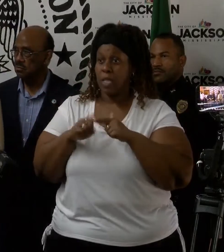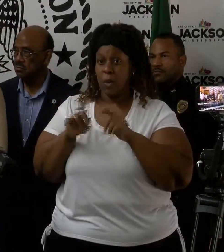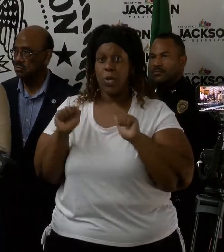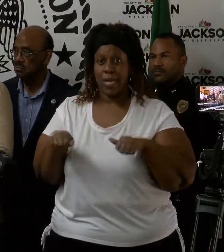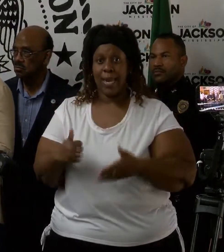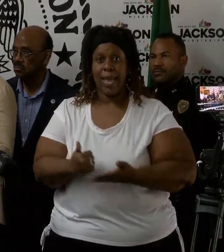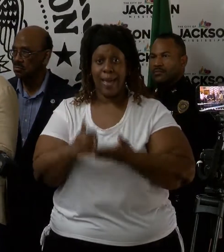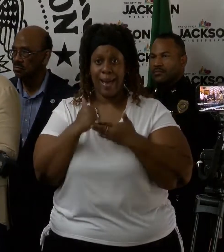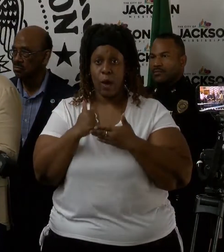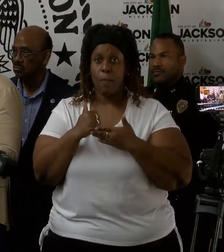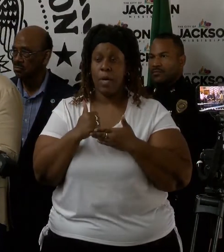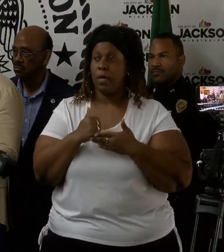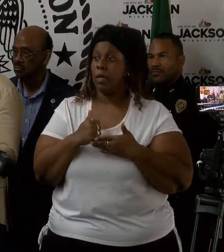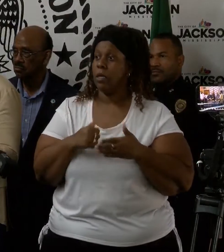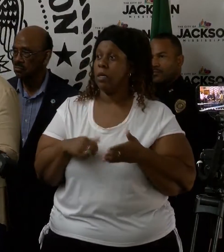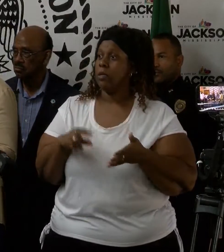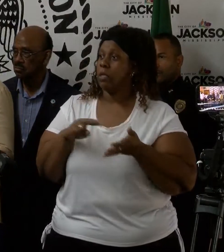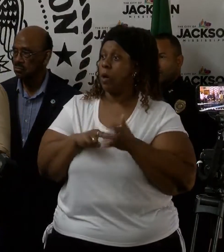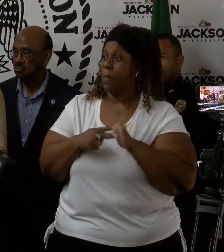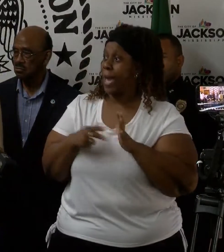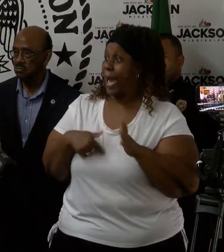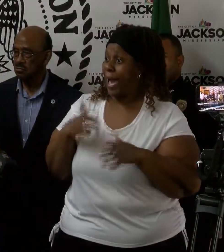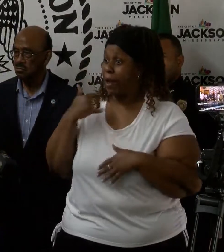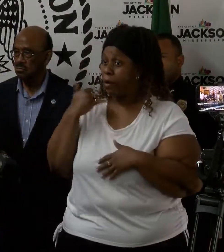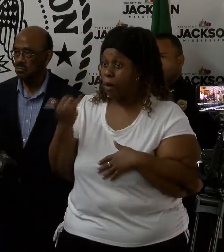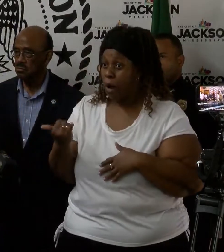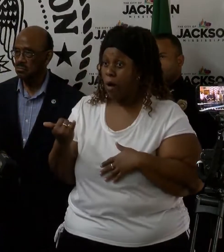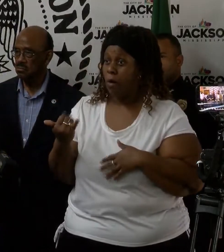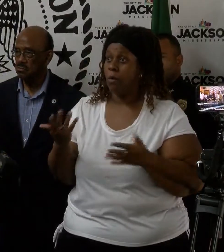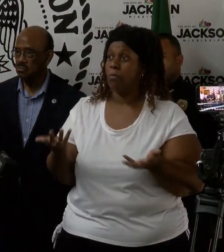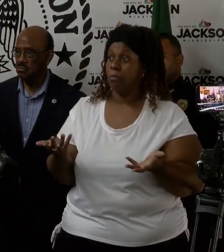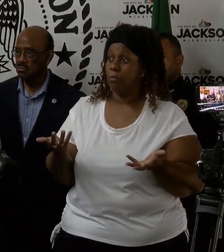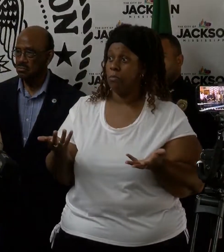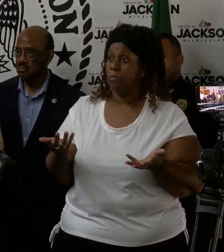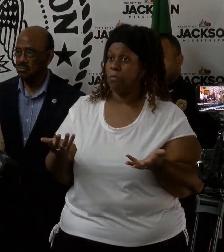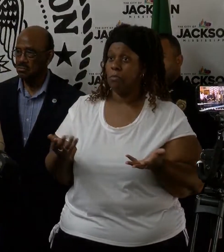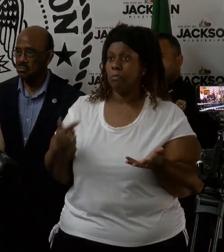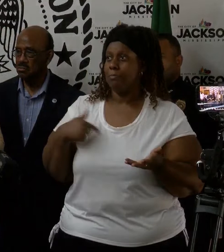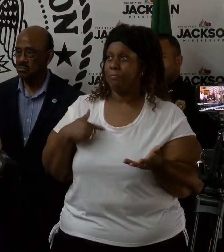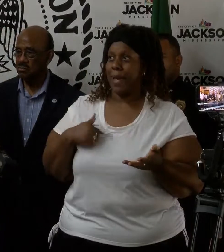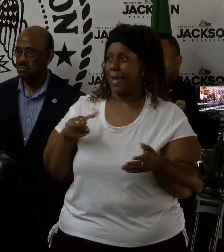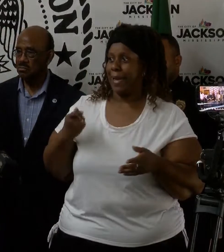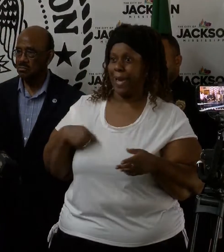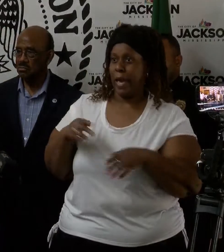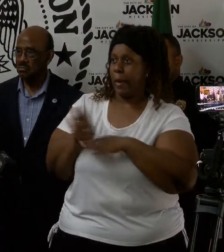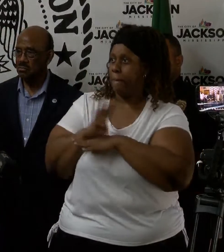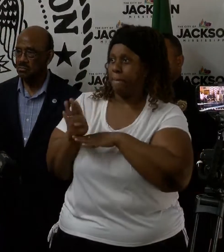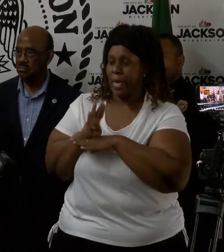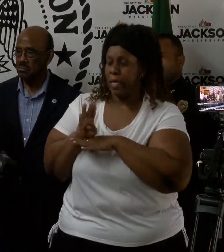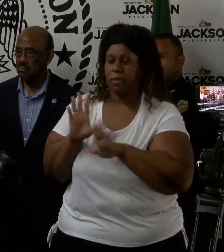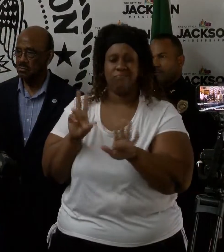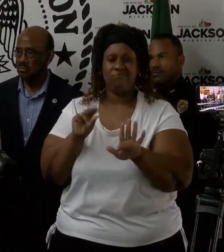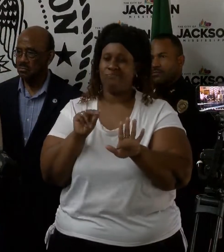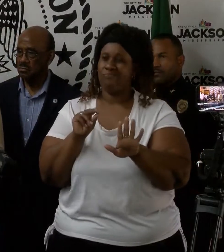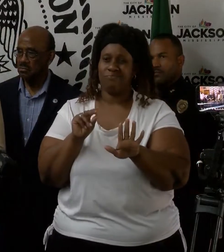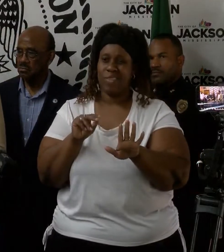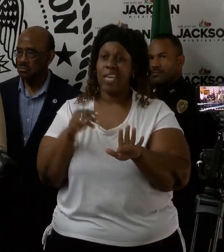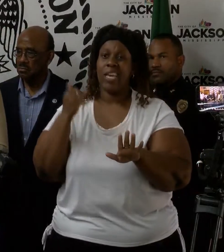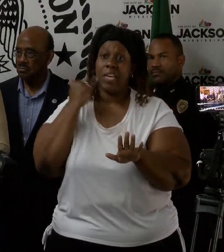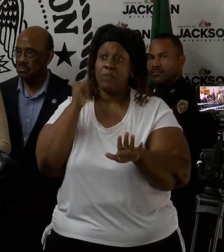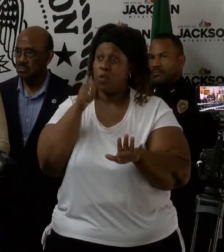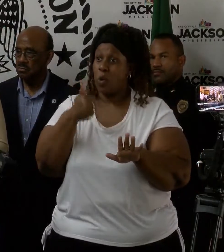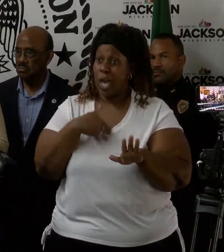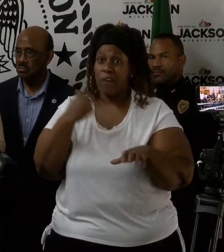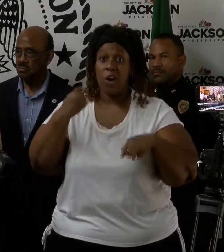you know, just an ability that you just call because, you know, it's an inconvenience to you and therefore you want constituent services to do